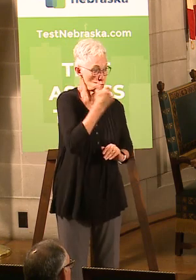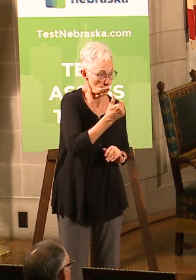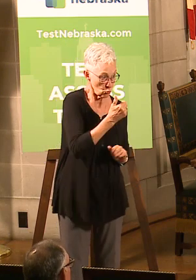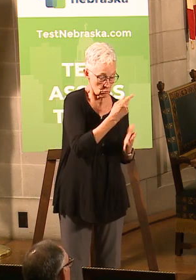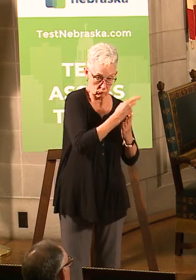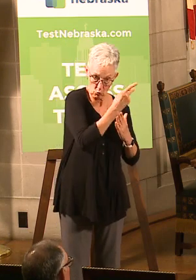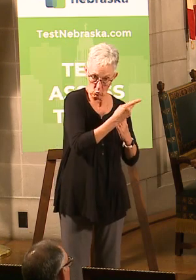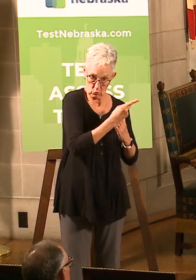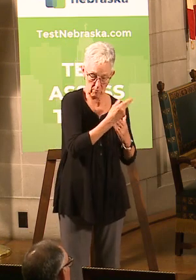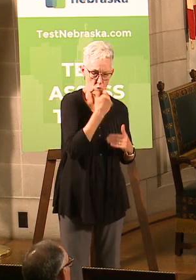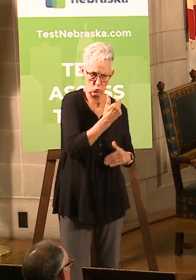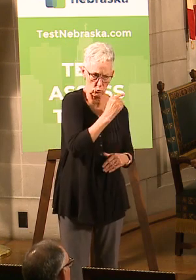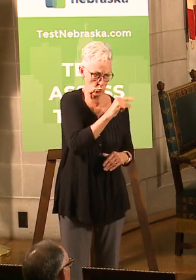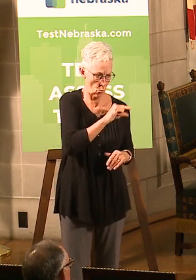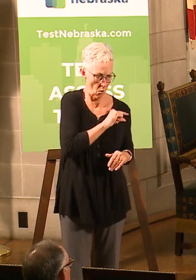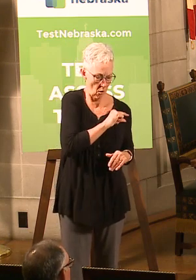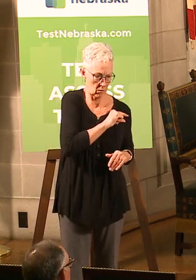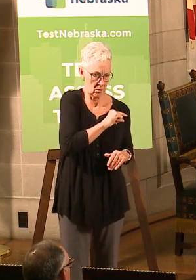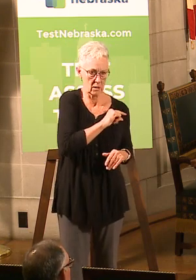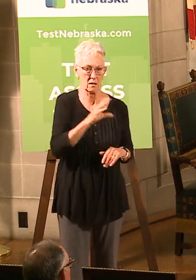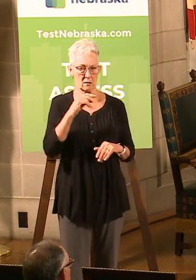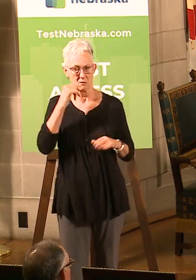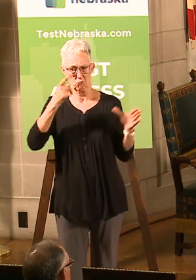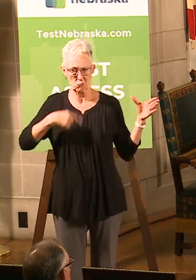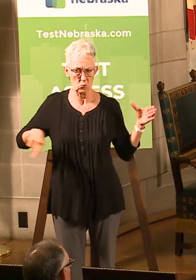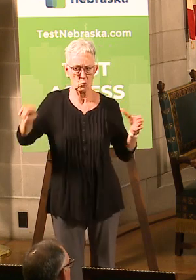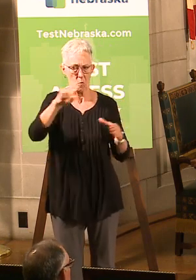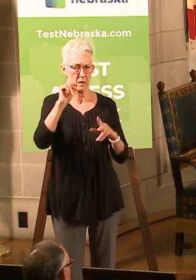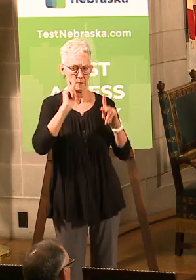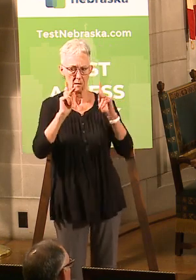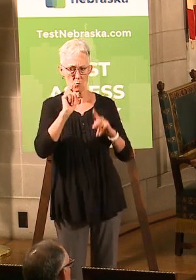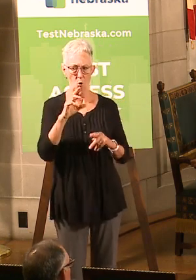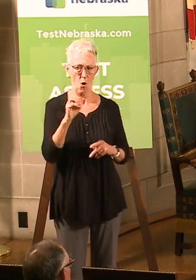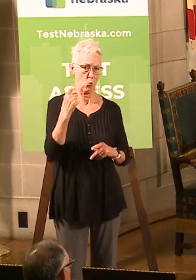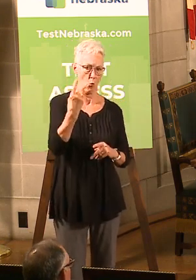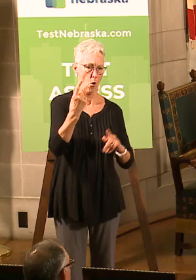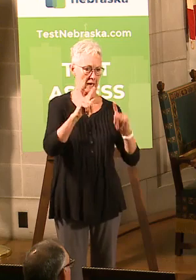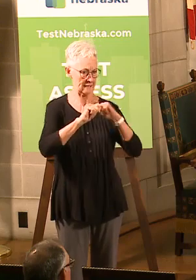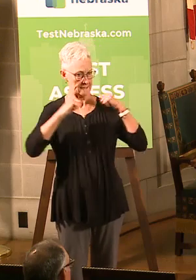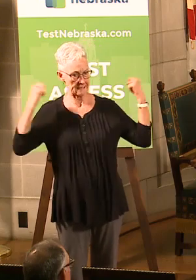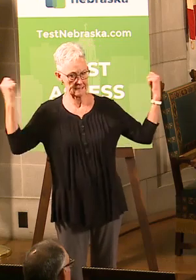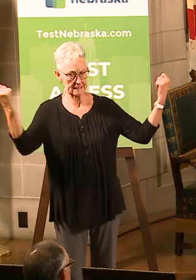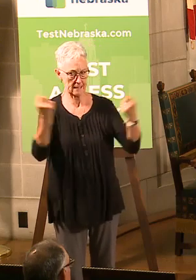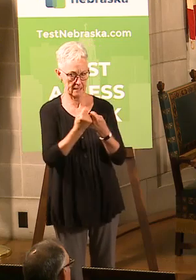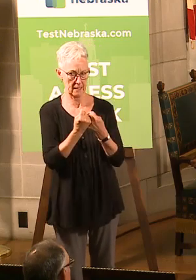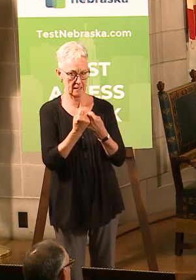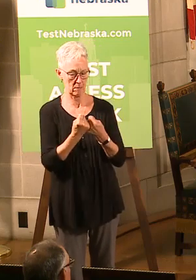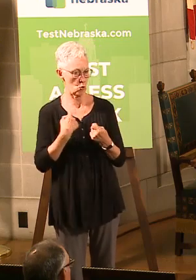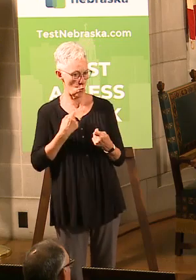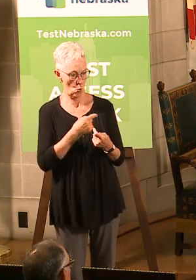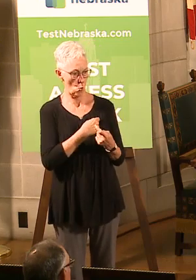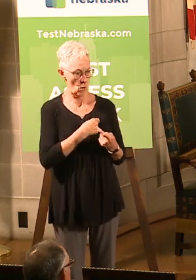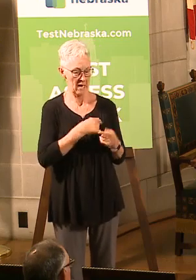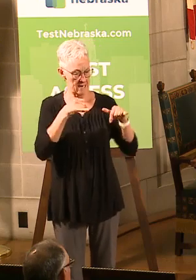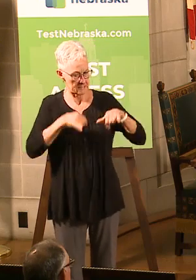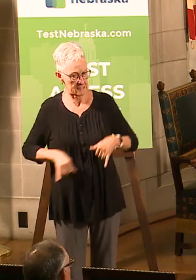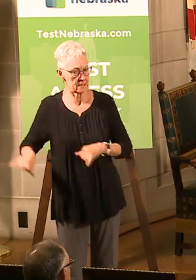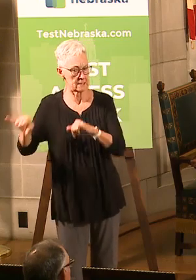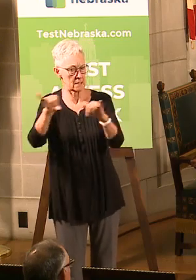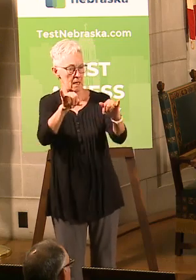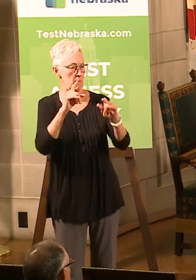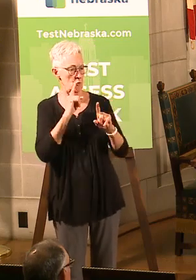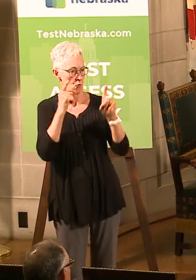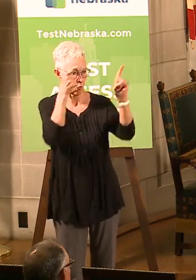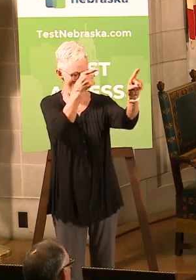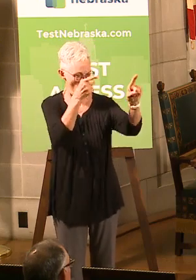team, and we all wear the same jersey. I want to thank Governor Ricketts, my fellow directors, all of the members of